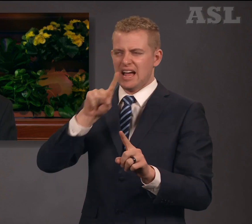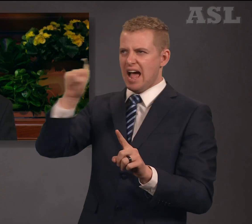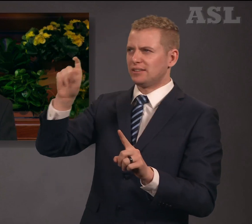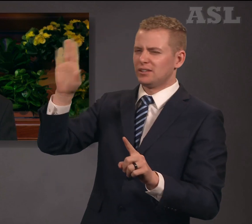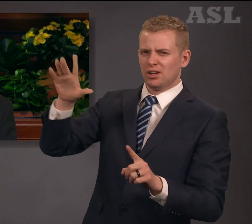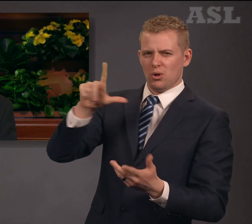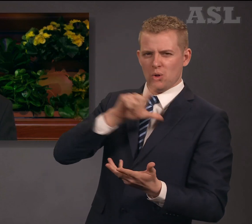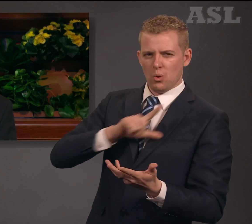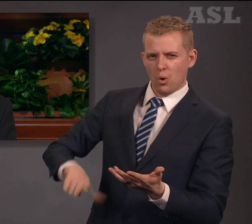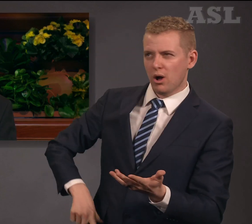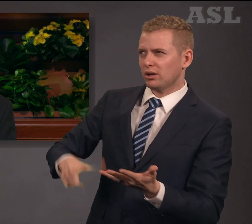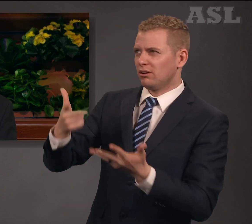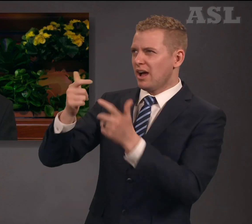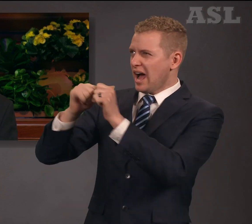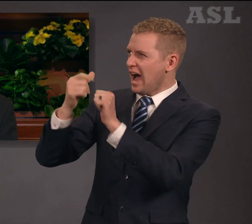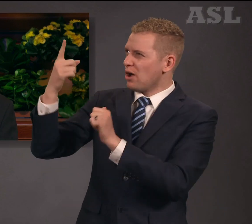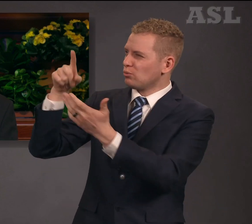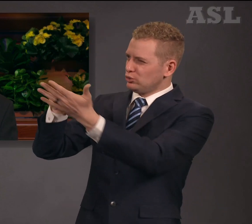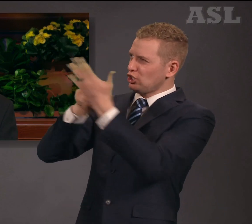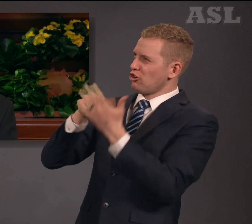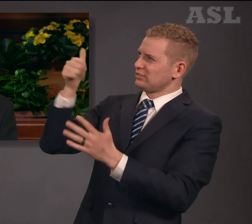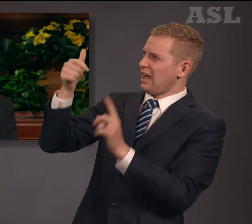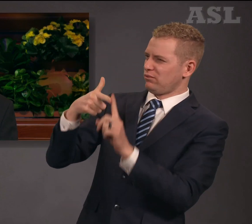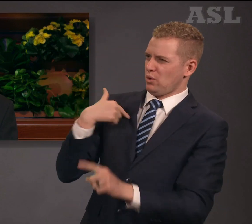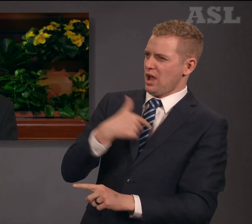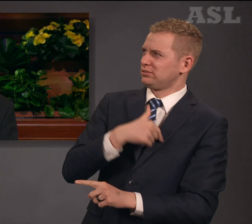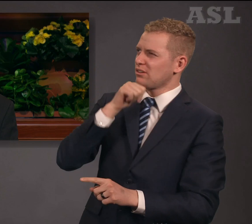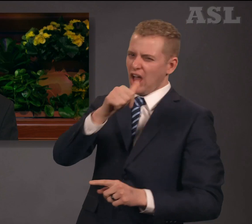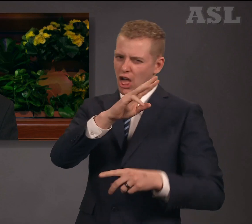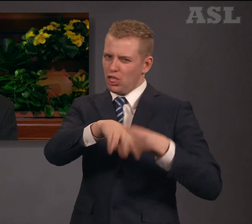unto us, and not unto the world?